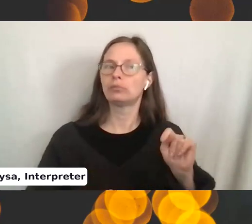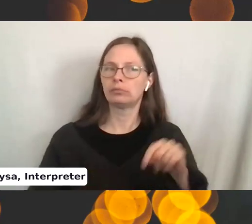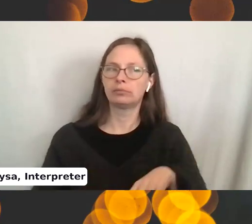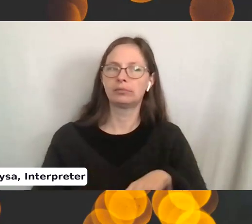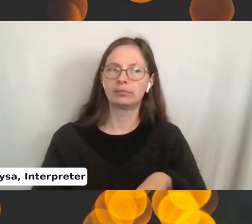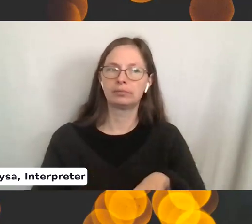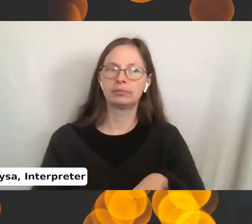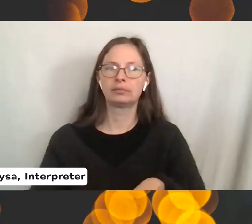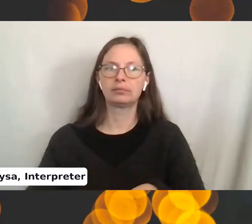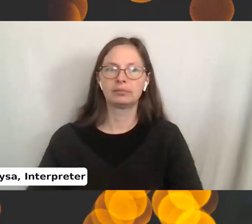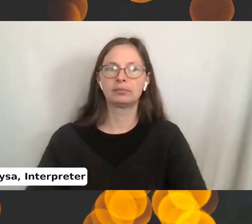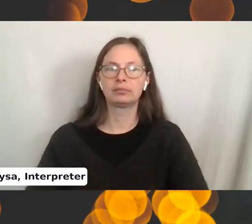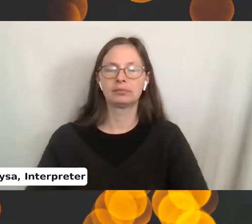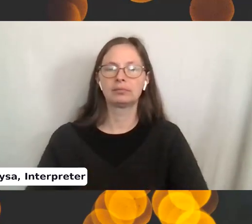happening there?